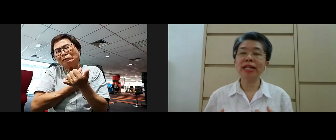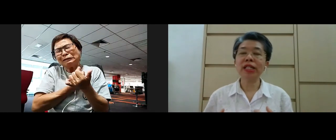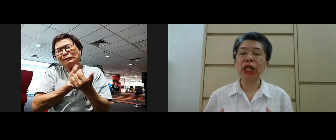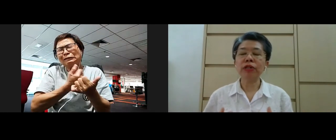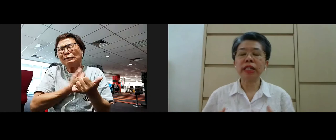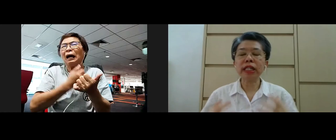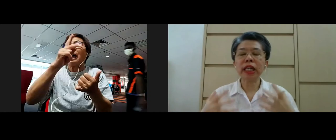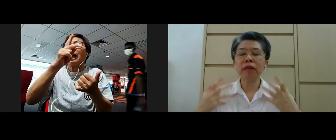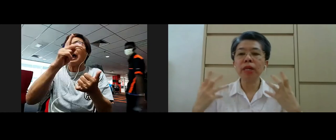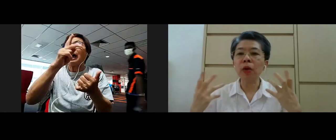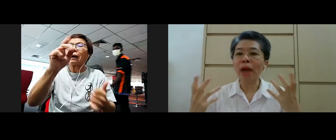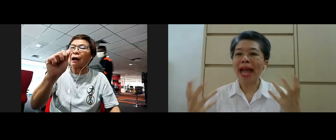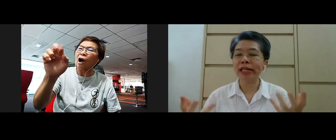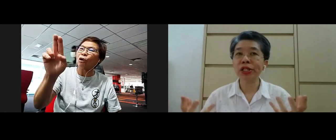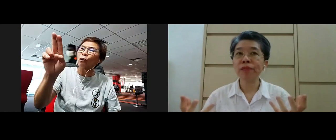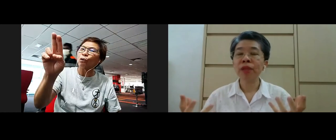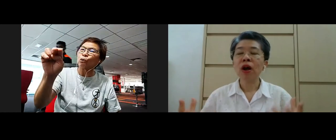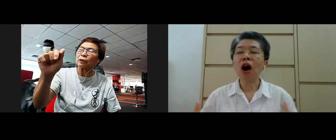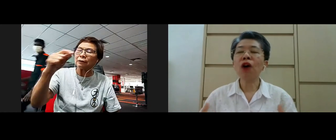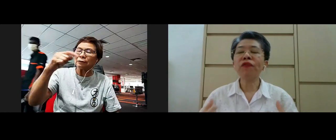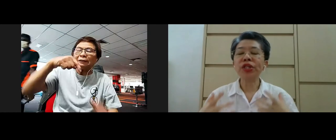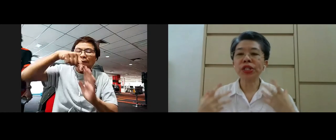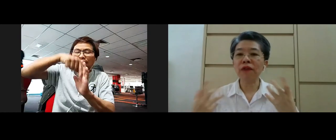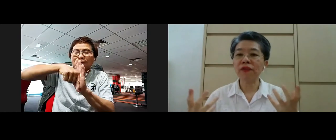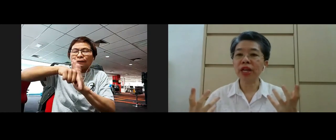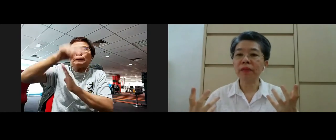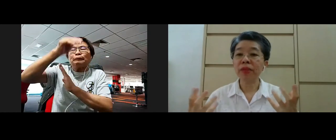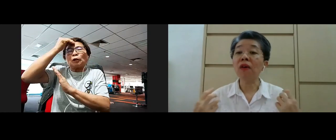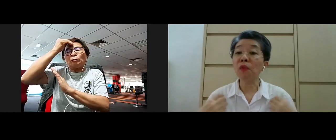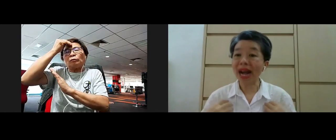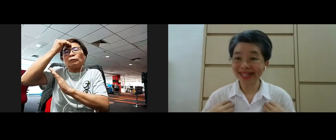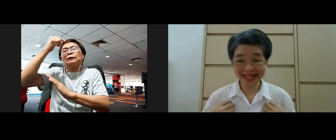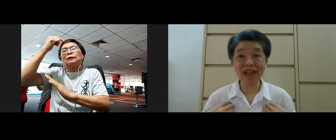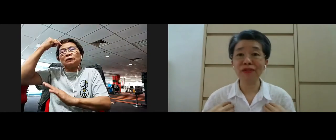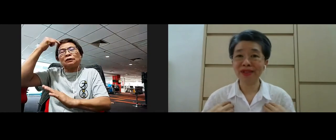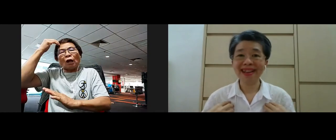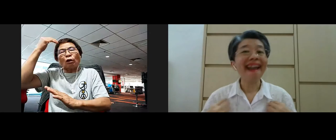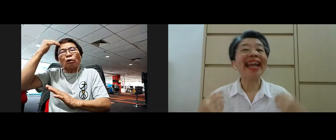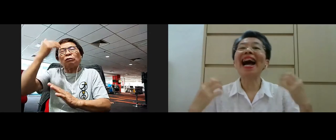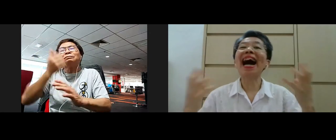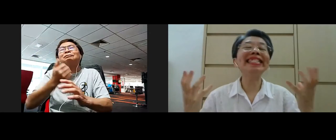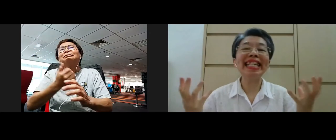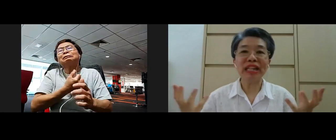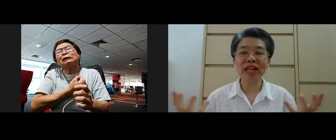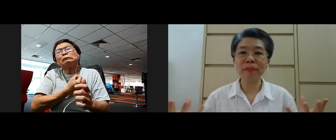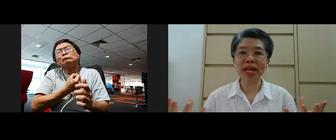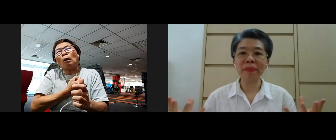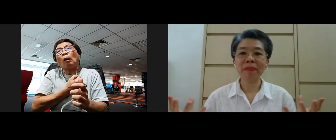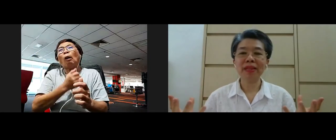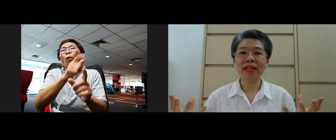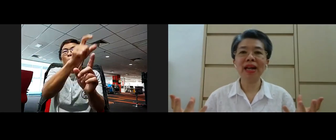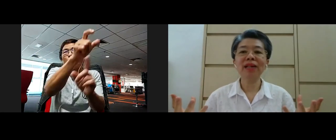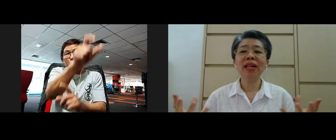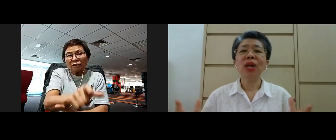is you know the deep awareness of the suffering of oneself and other living